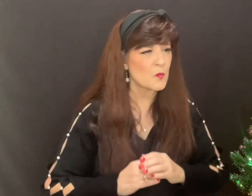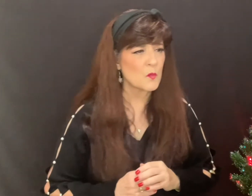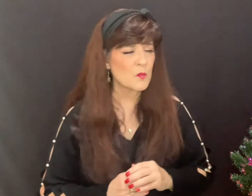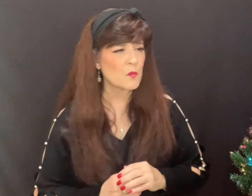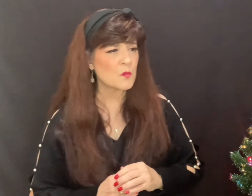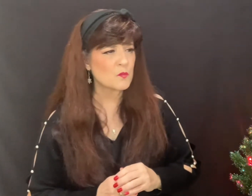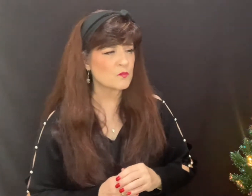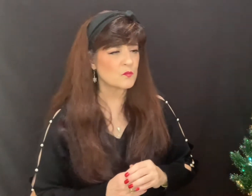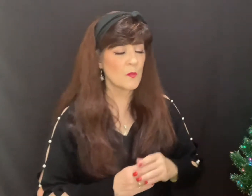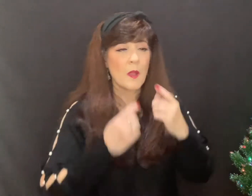forlorn.